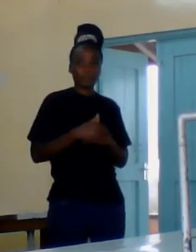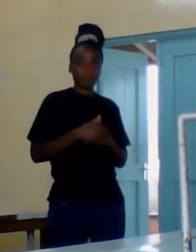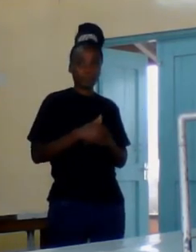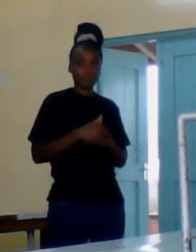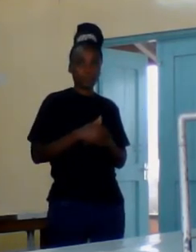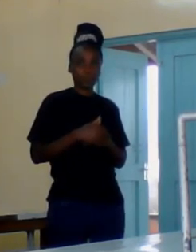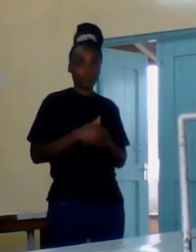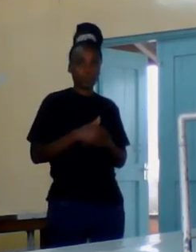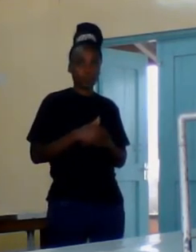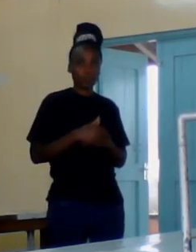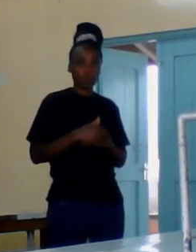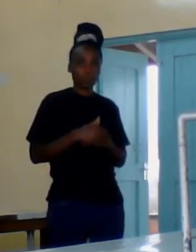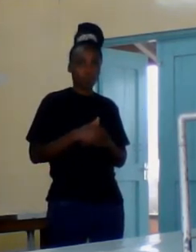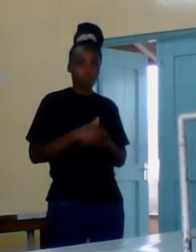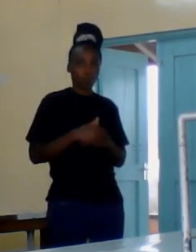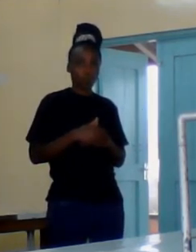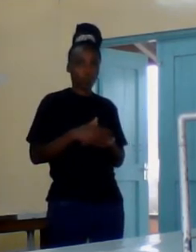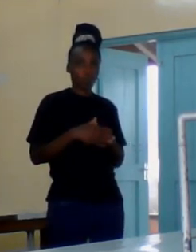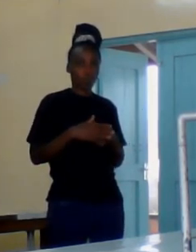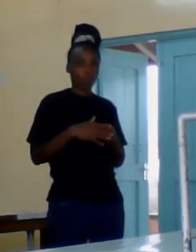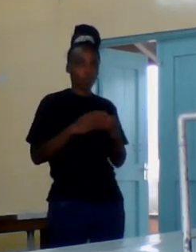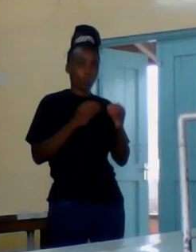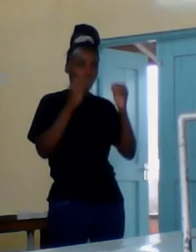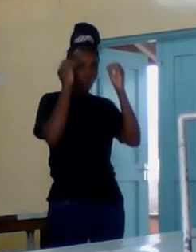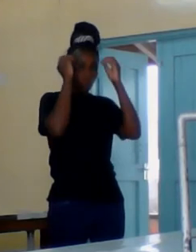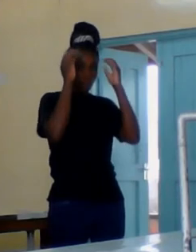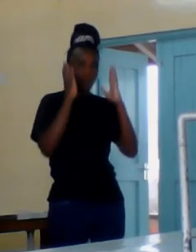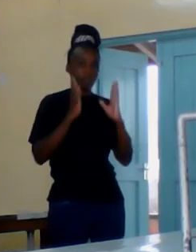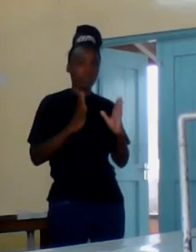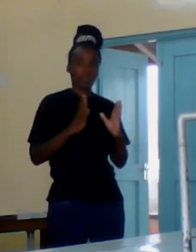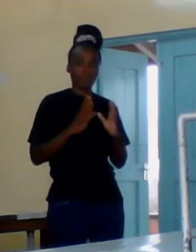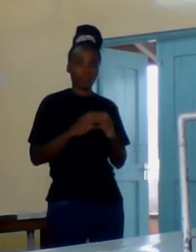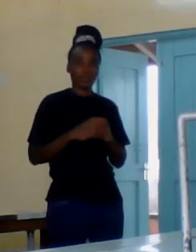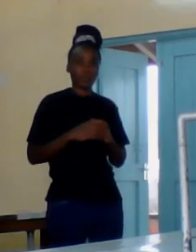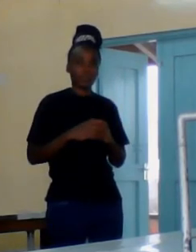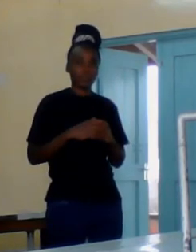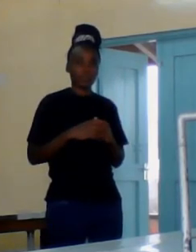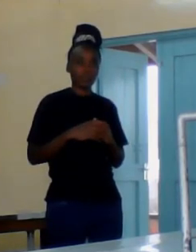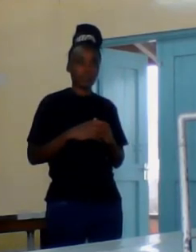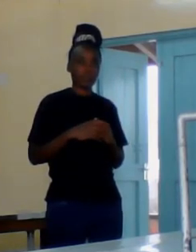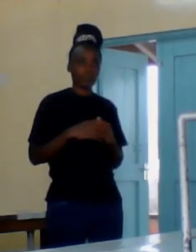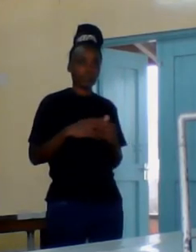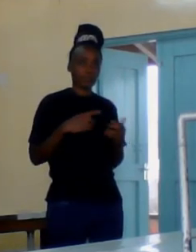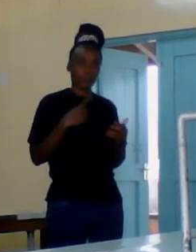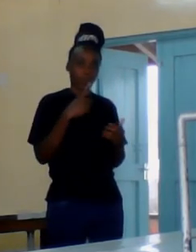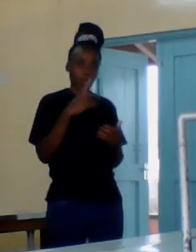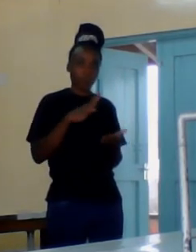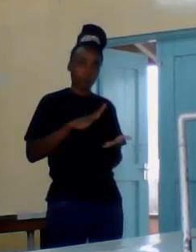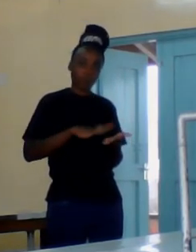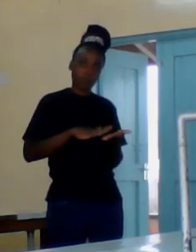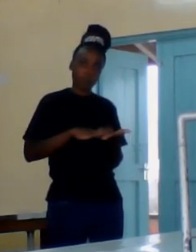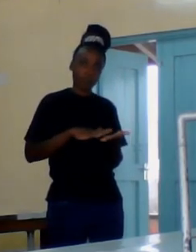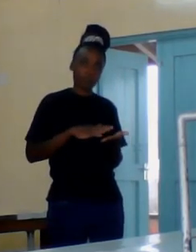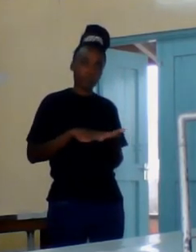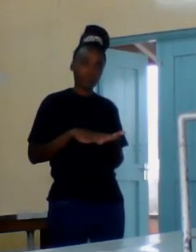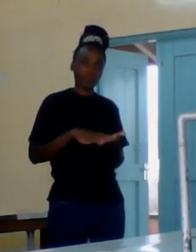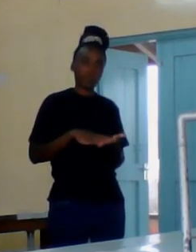requested one of us to comment on what we had signed.